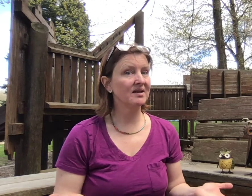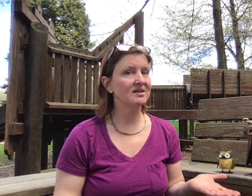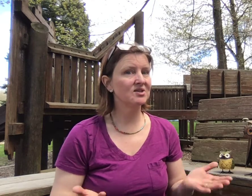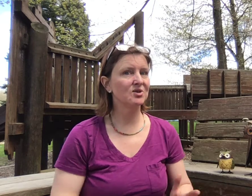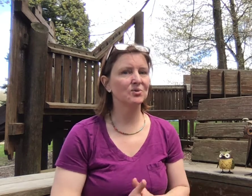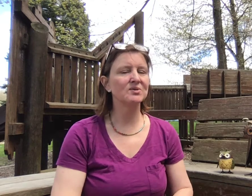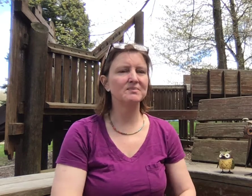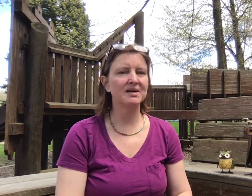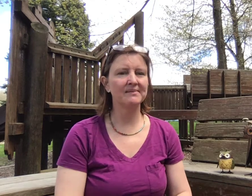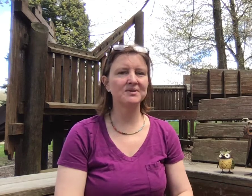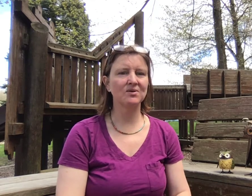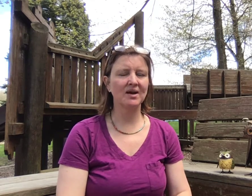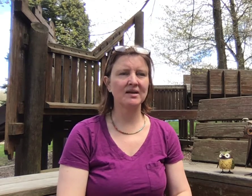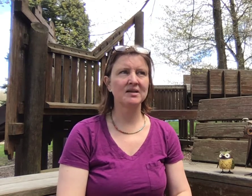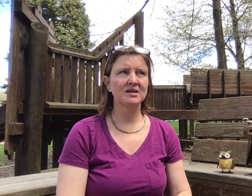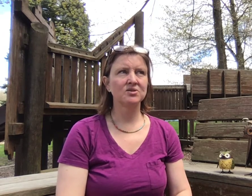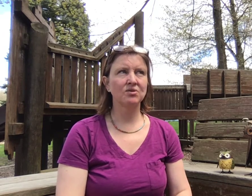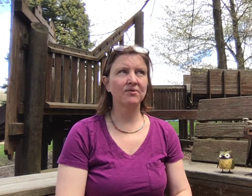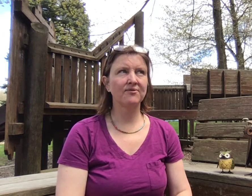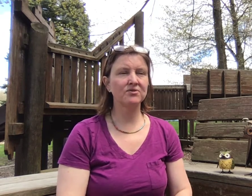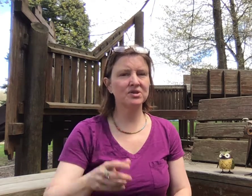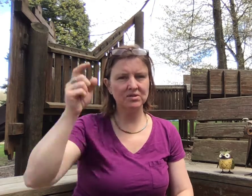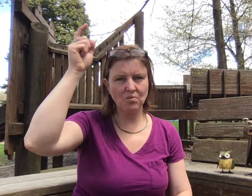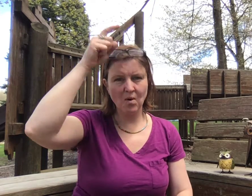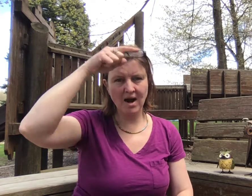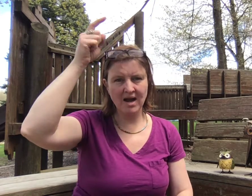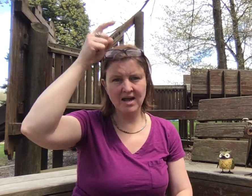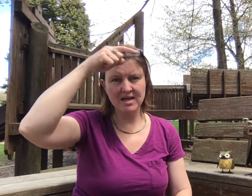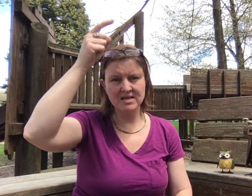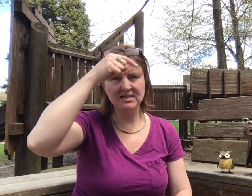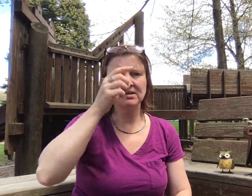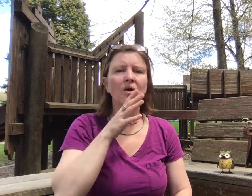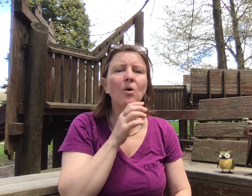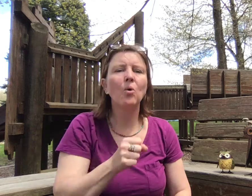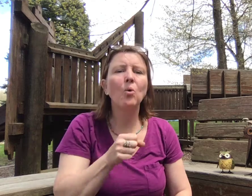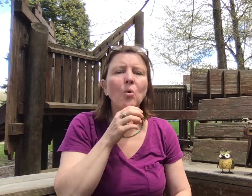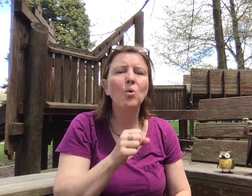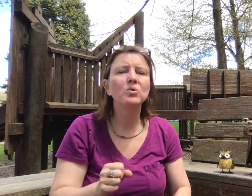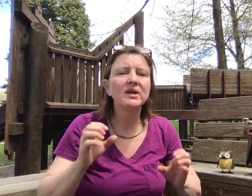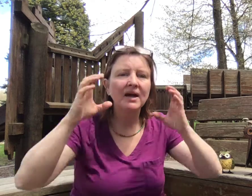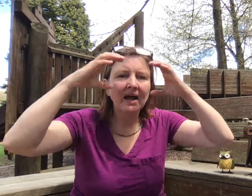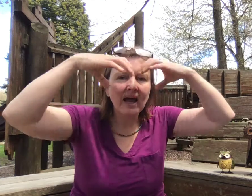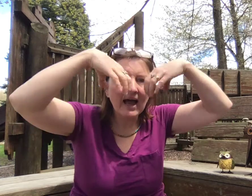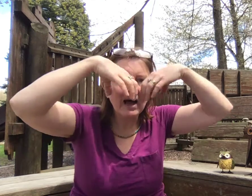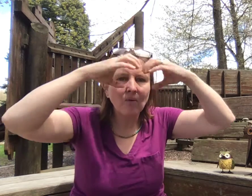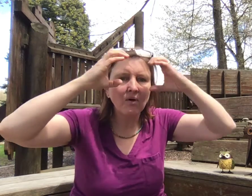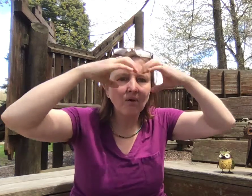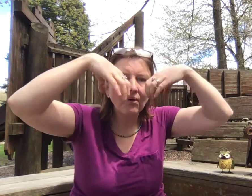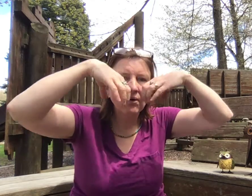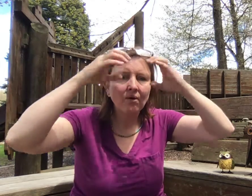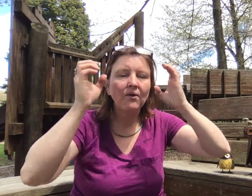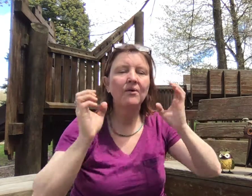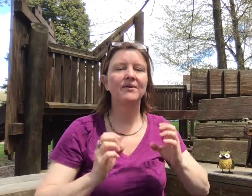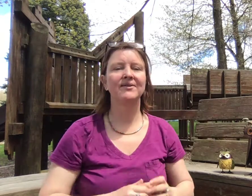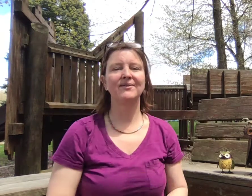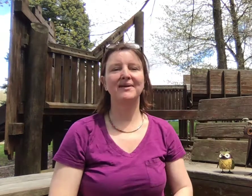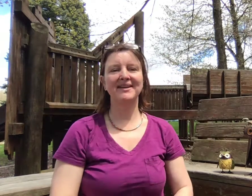need to do sometimes. Okay? So the first is wise old owl. Ready?